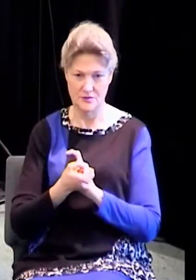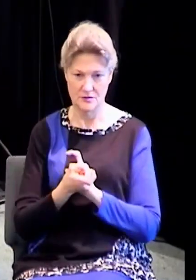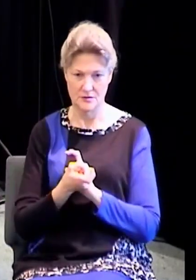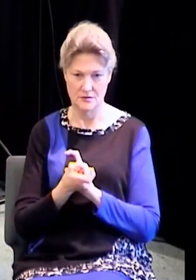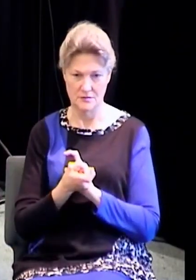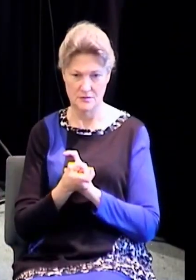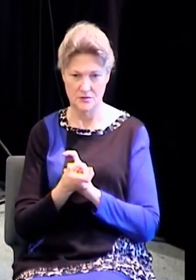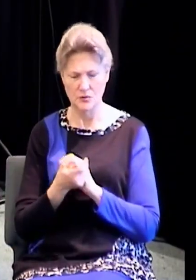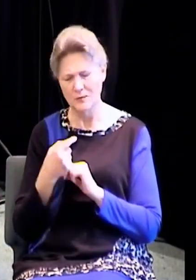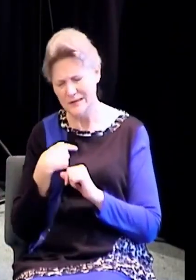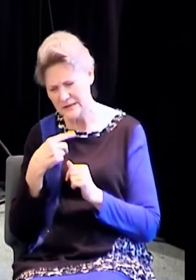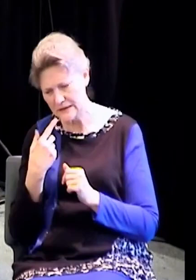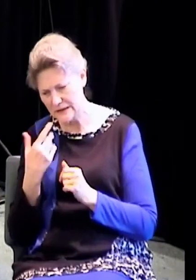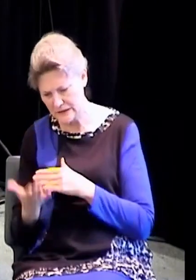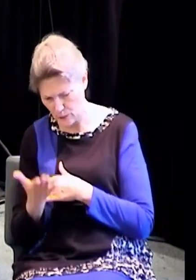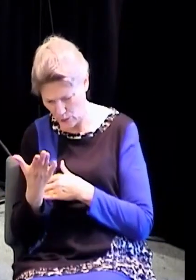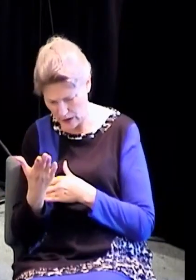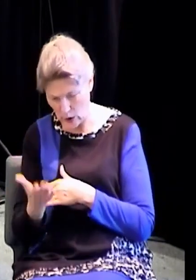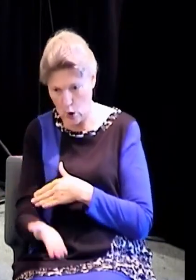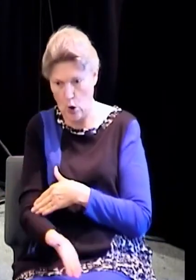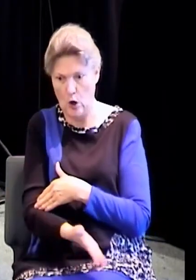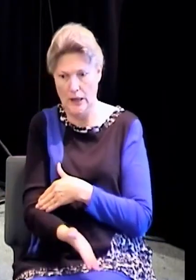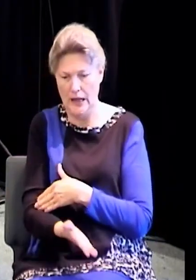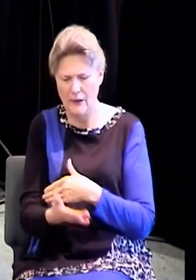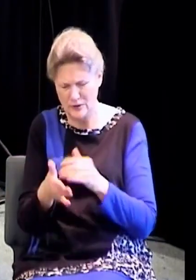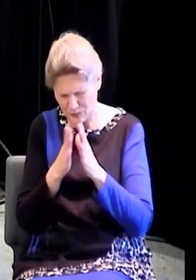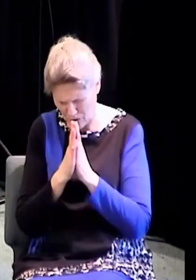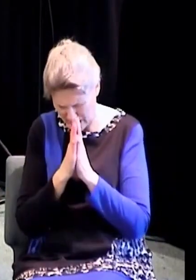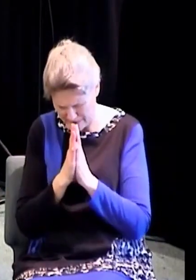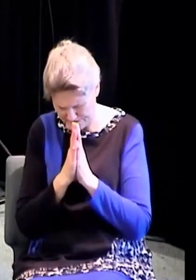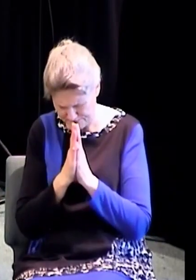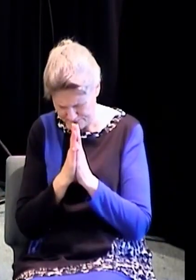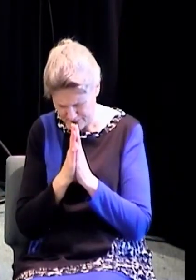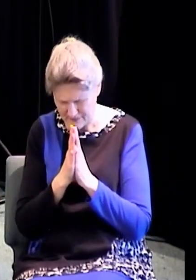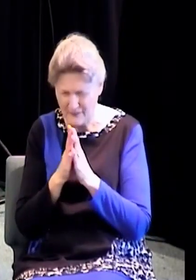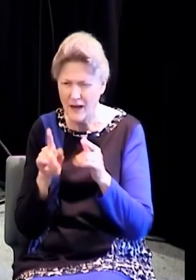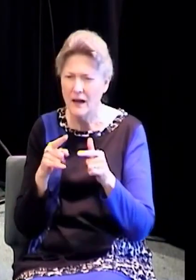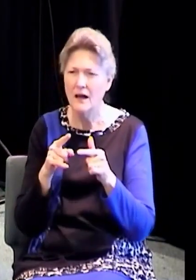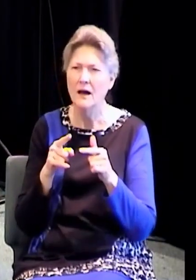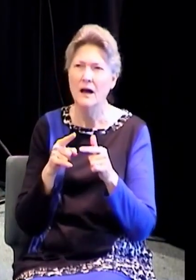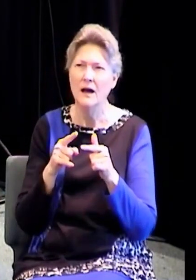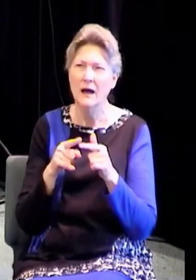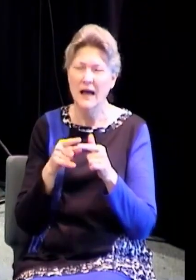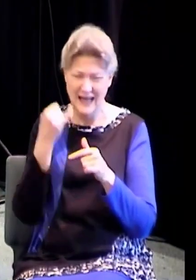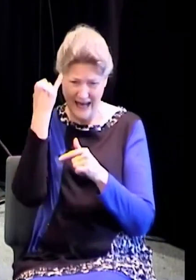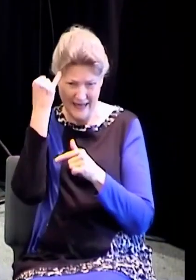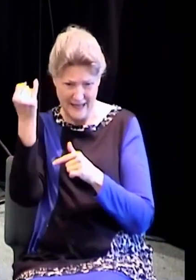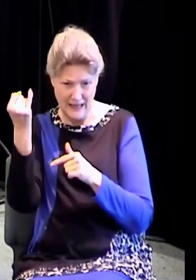prayer this morning. When we were born the first time, we were born completely in the flesh.